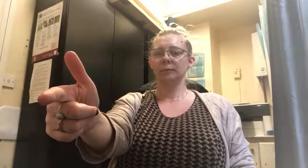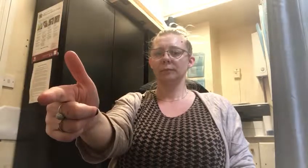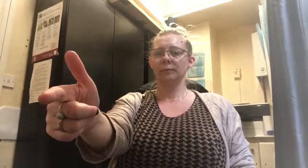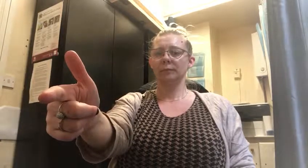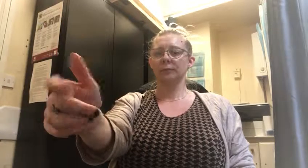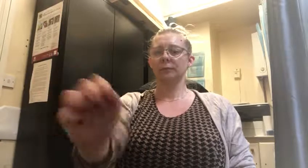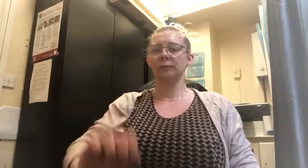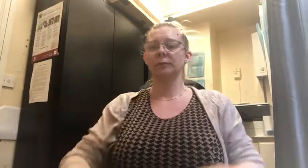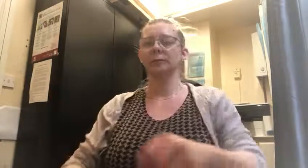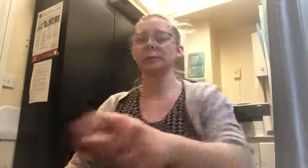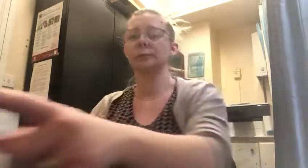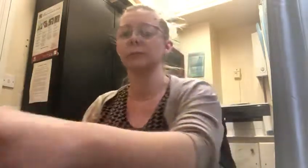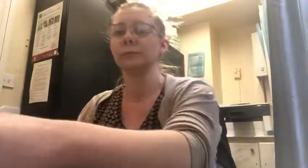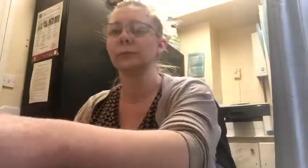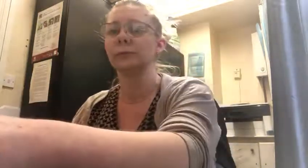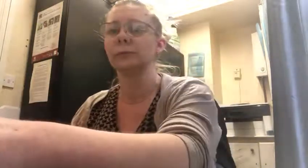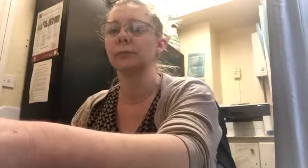And let me know sea And that side